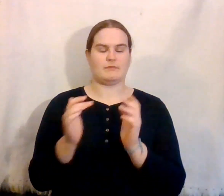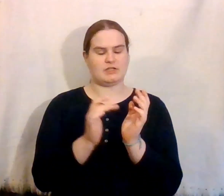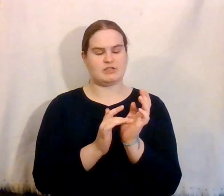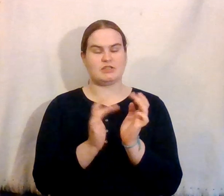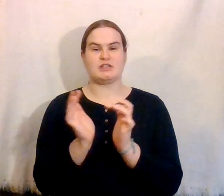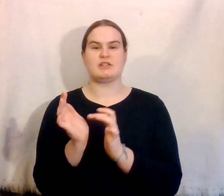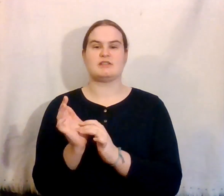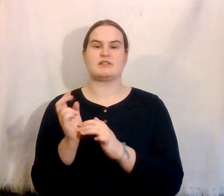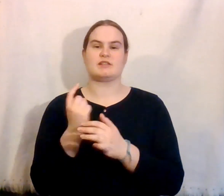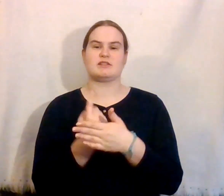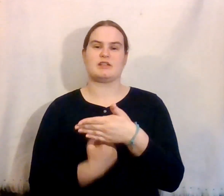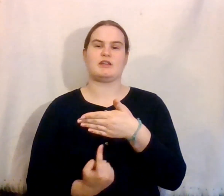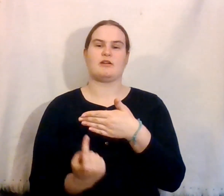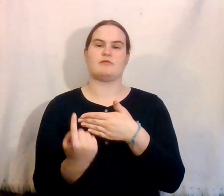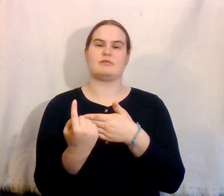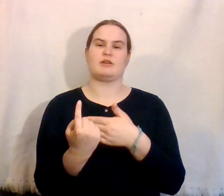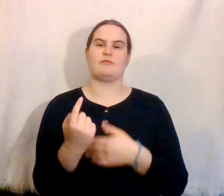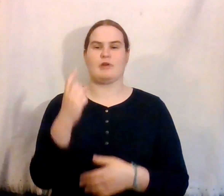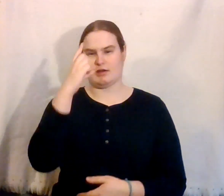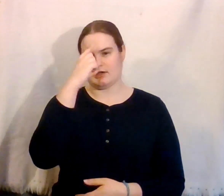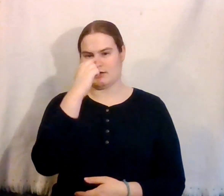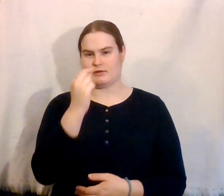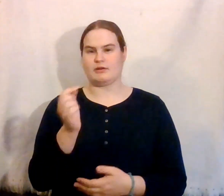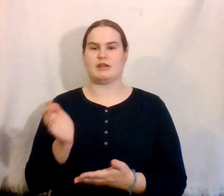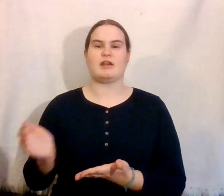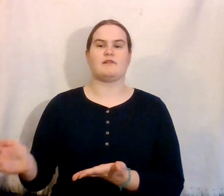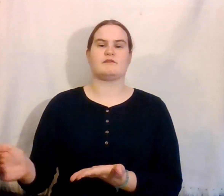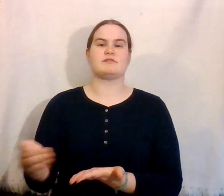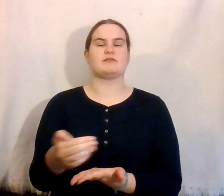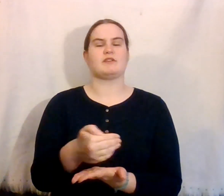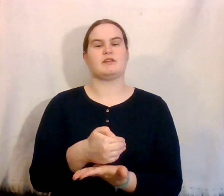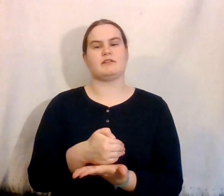Jesus, the only one who could ever sing